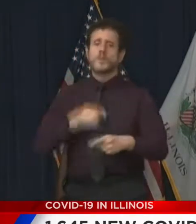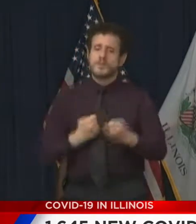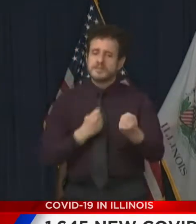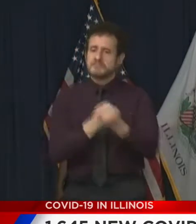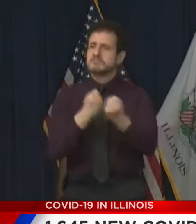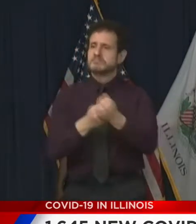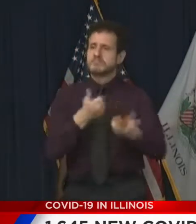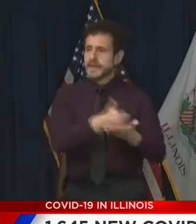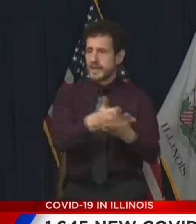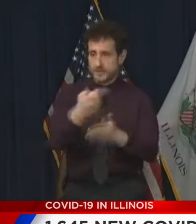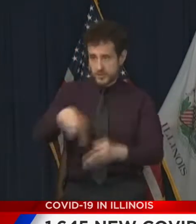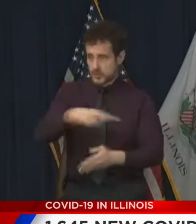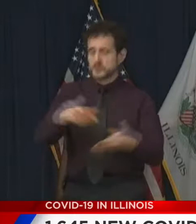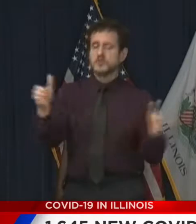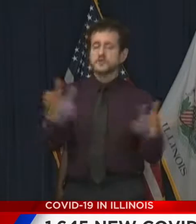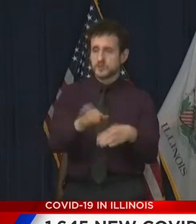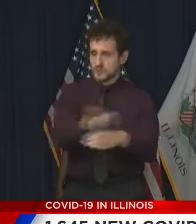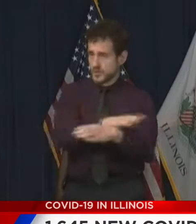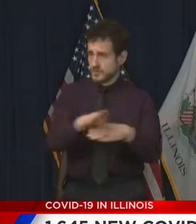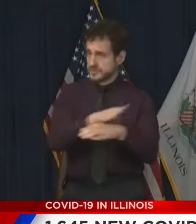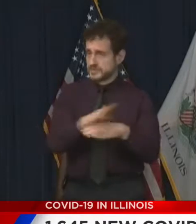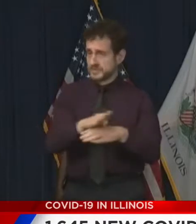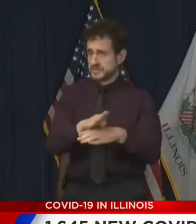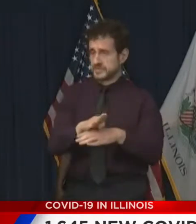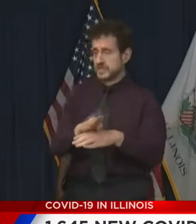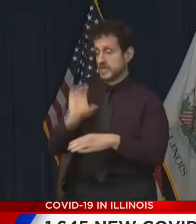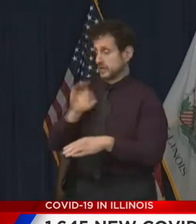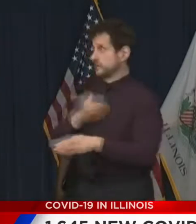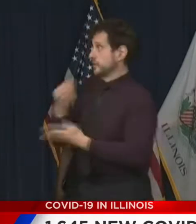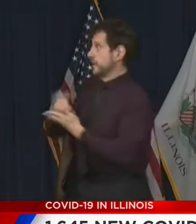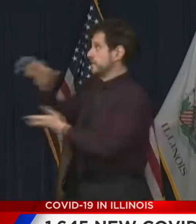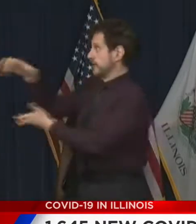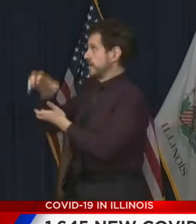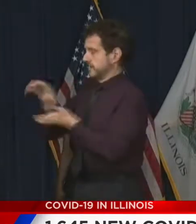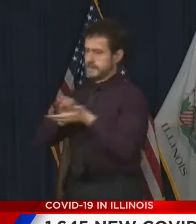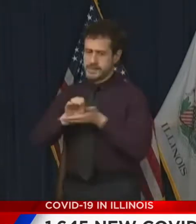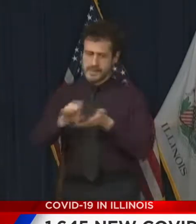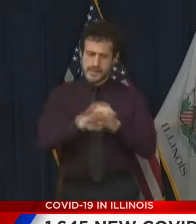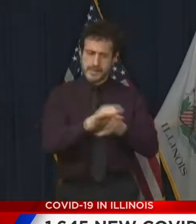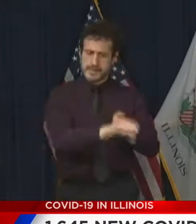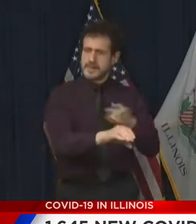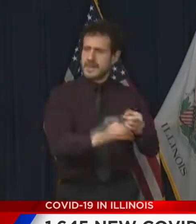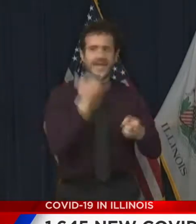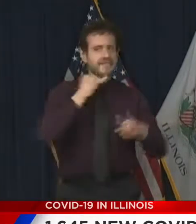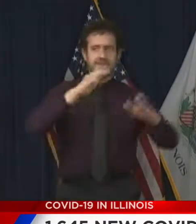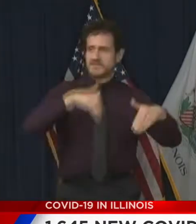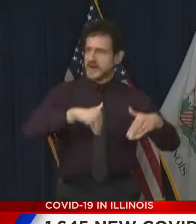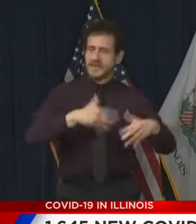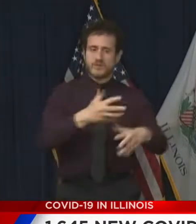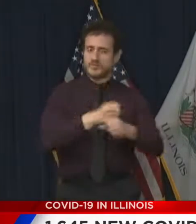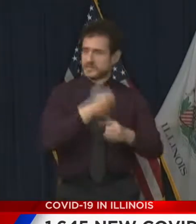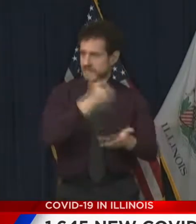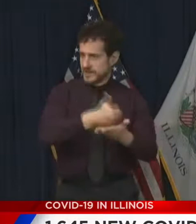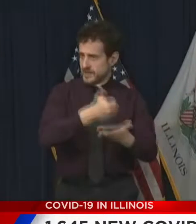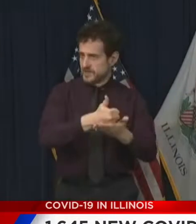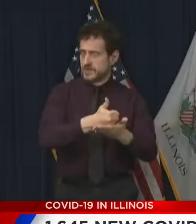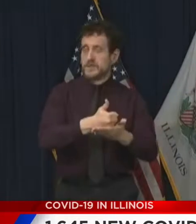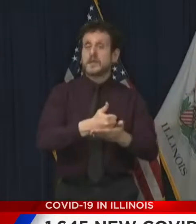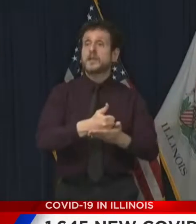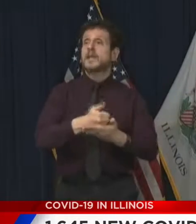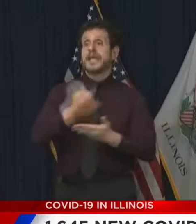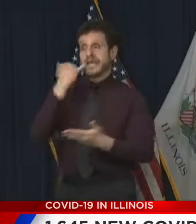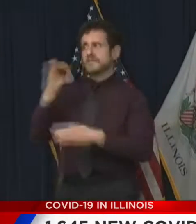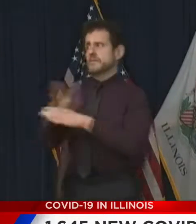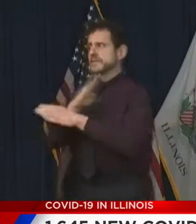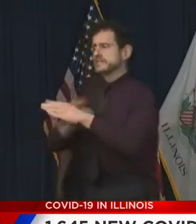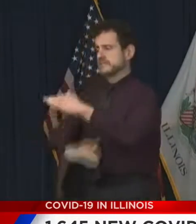we gave priority to businesses who haven't received PPP and capped annual revenues of those businesses